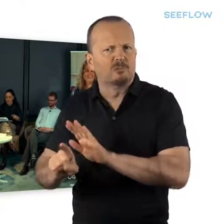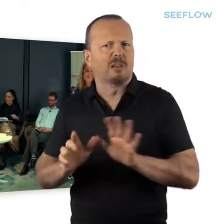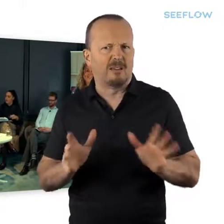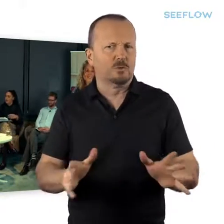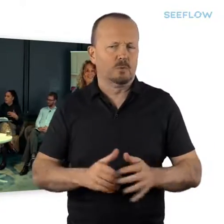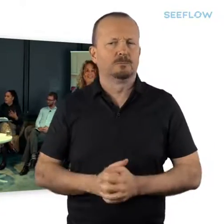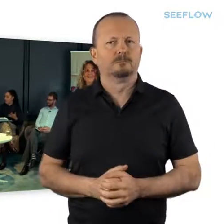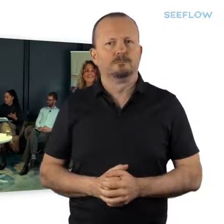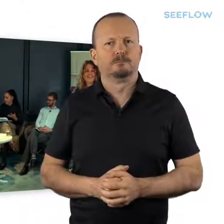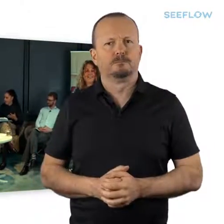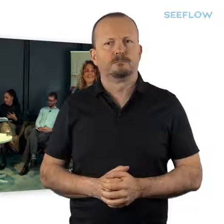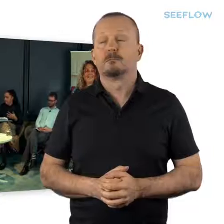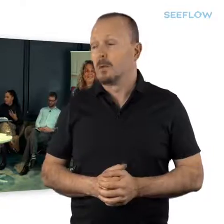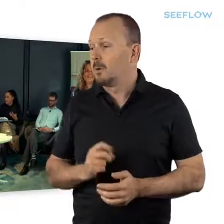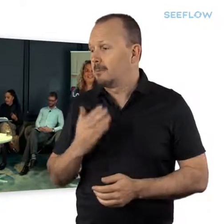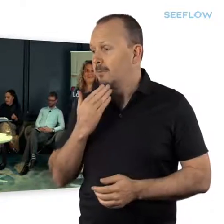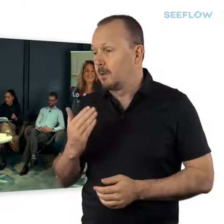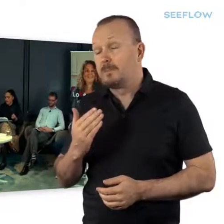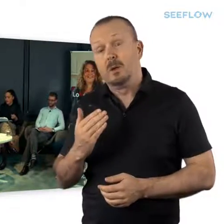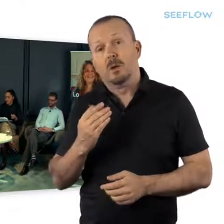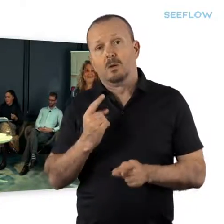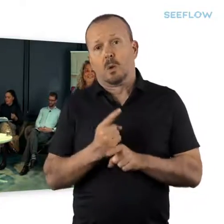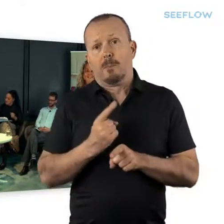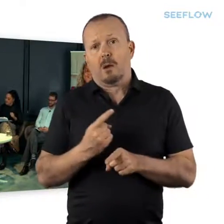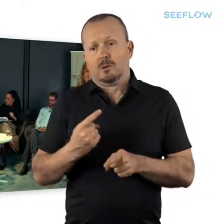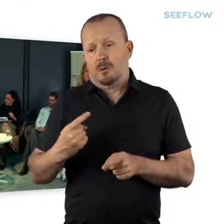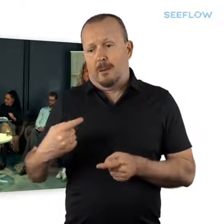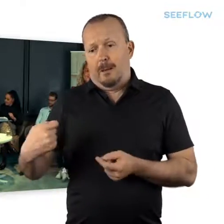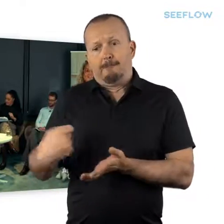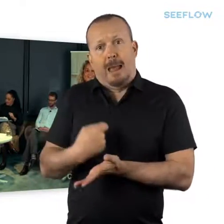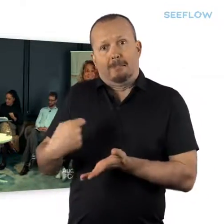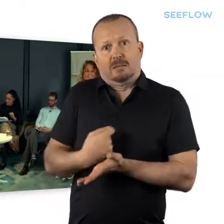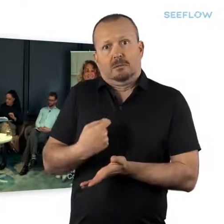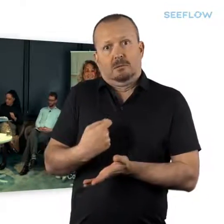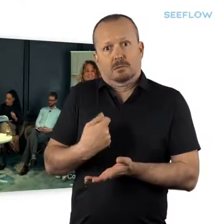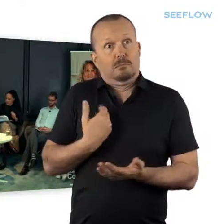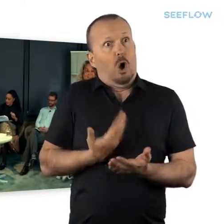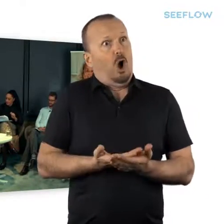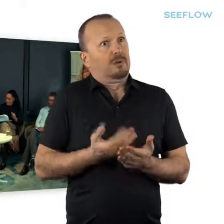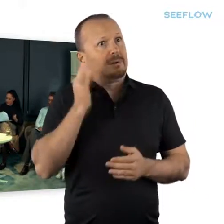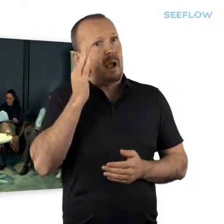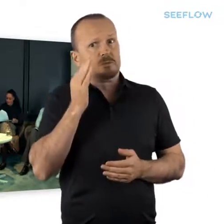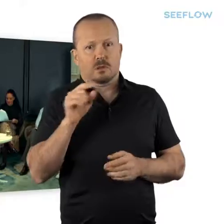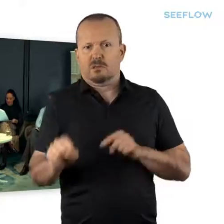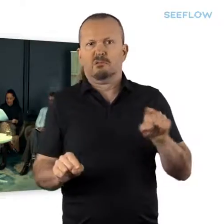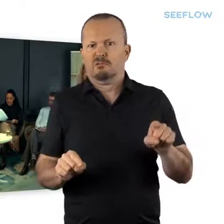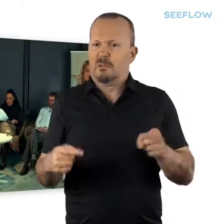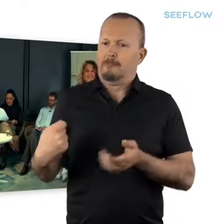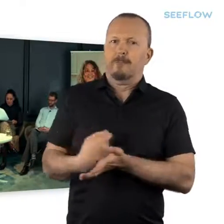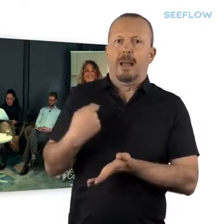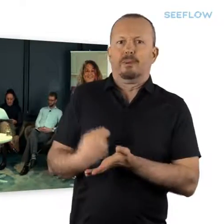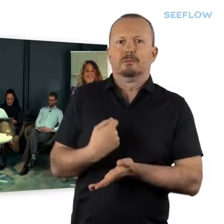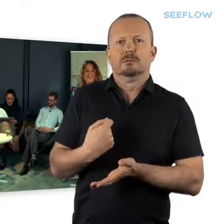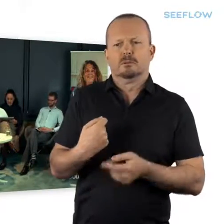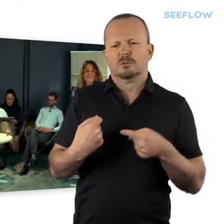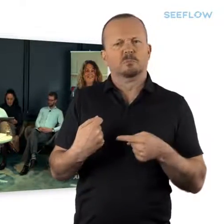So for remuneration, if successful, what does remuneration look like for elected members, Marguerite? And also